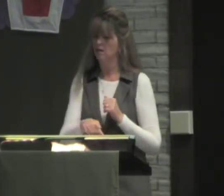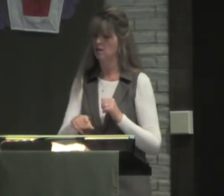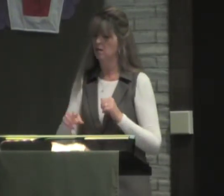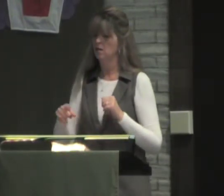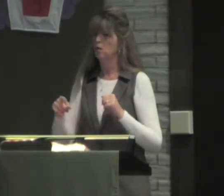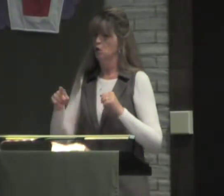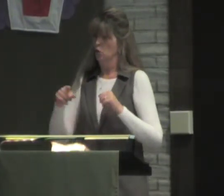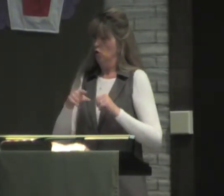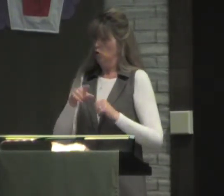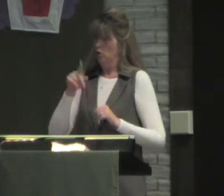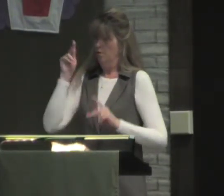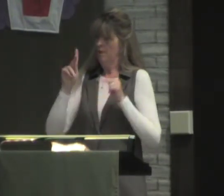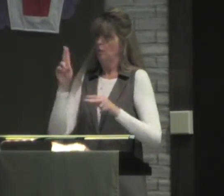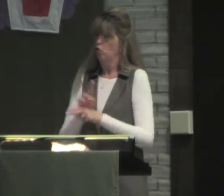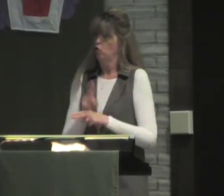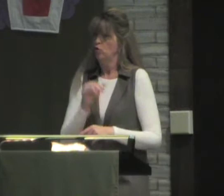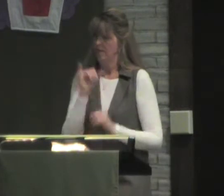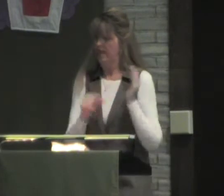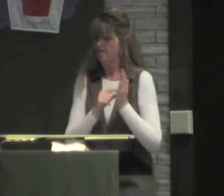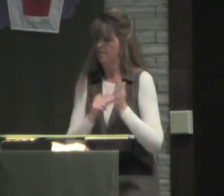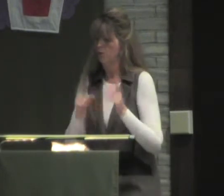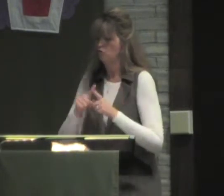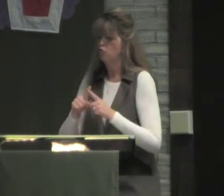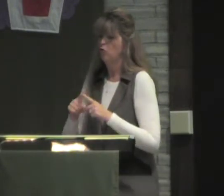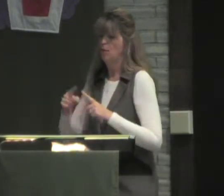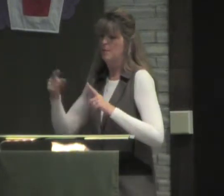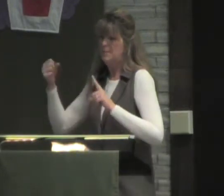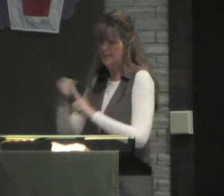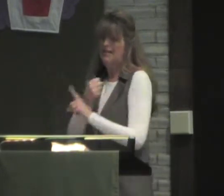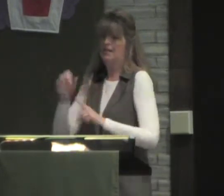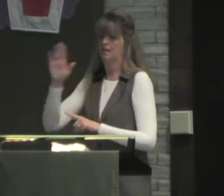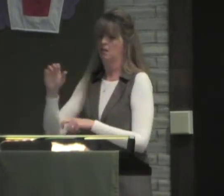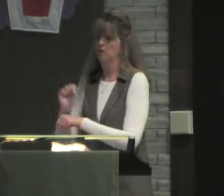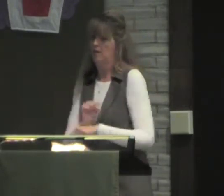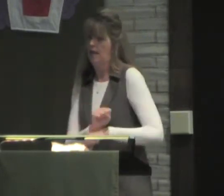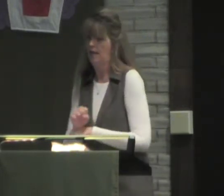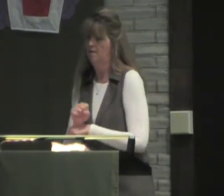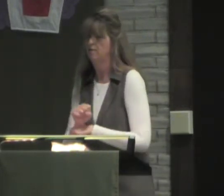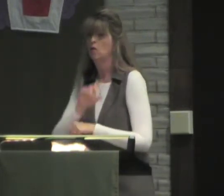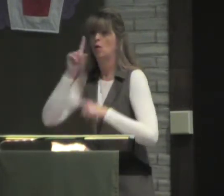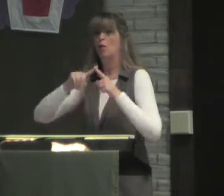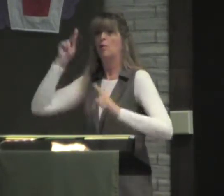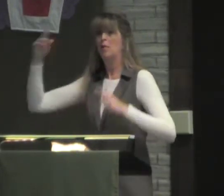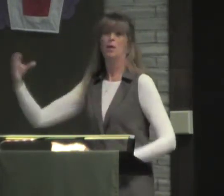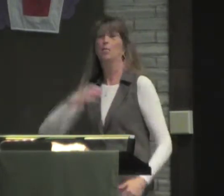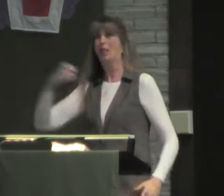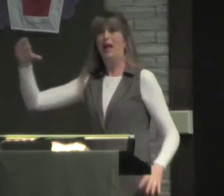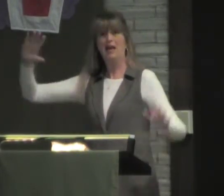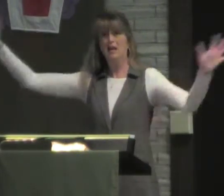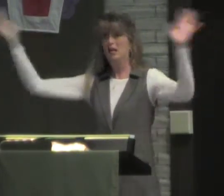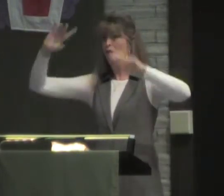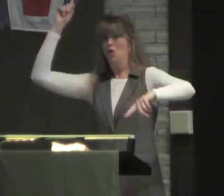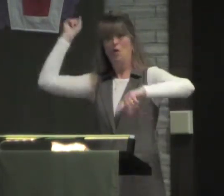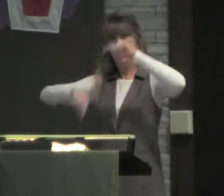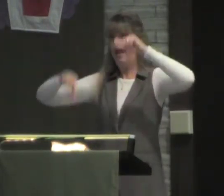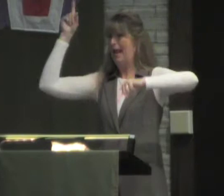Now that was a New Testament verse. And people used that verse to routinely justify beating slaves.